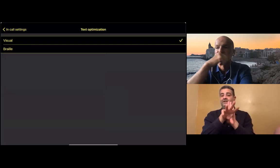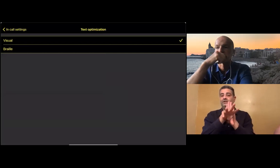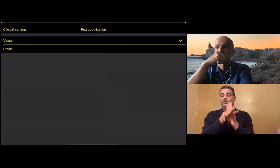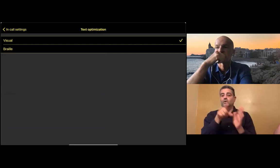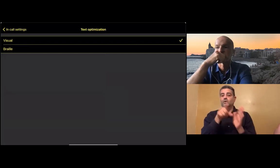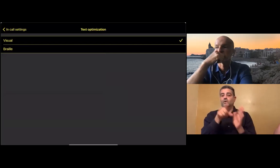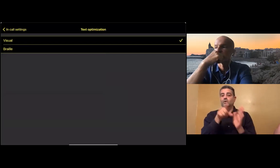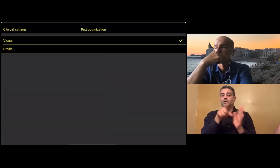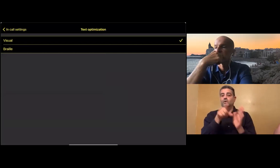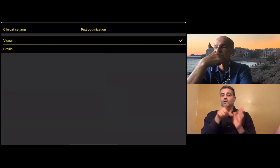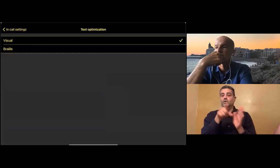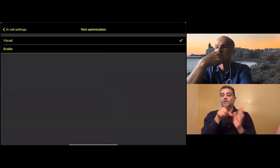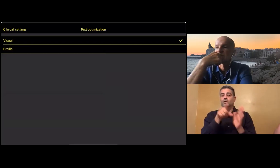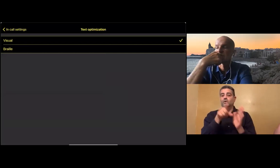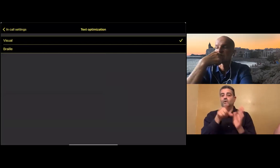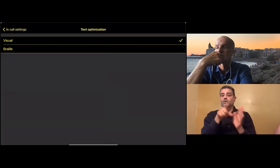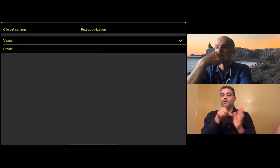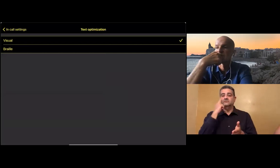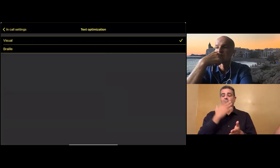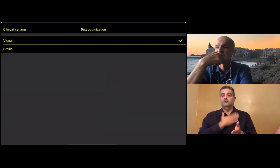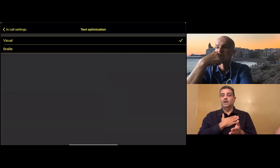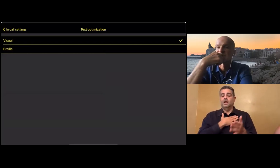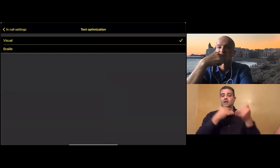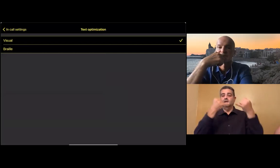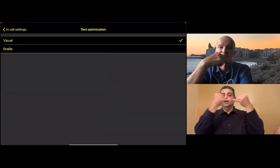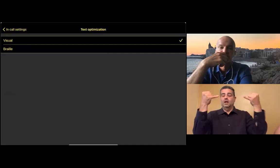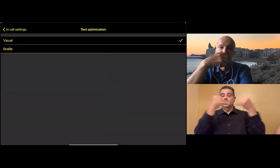That's why you may have noticed in the video call.